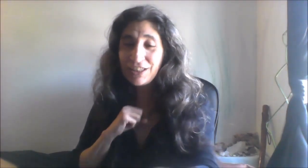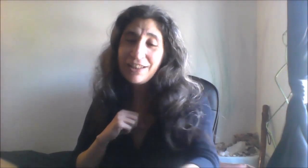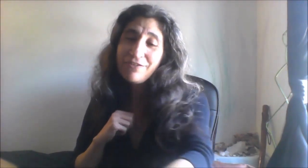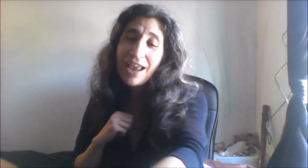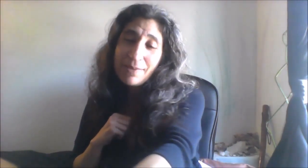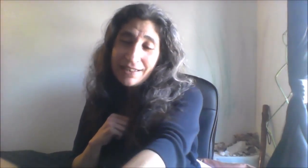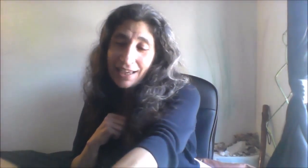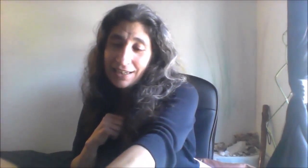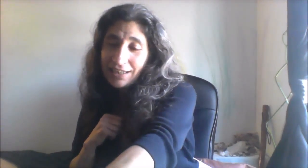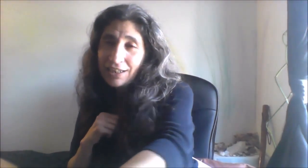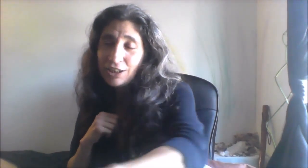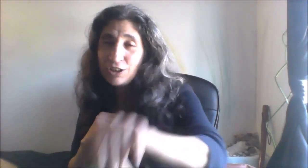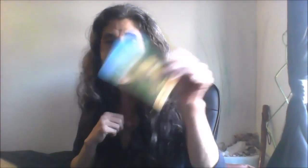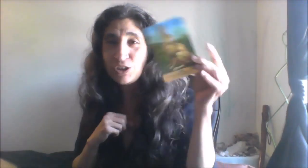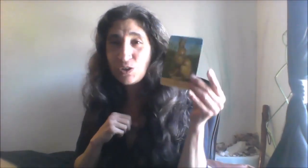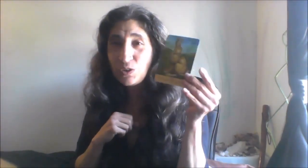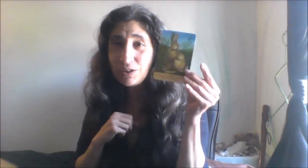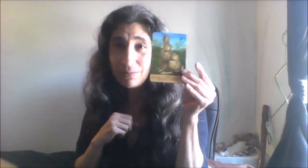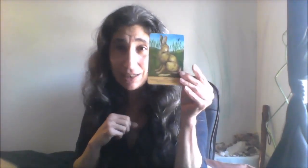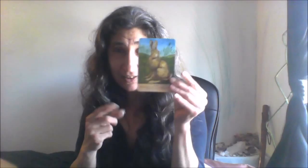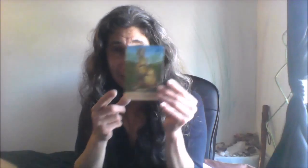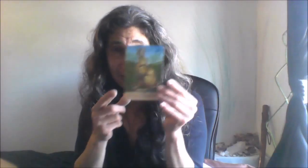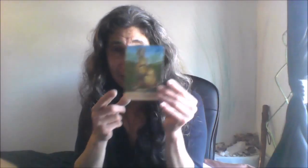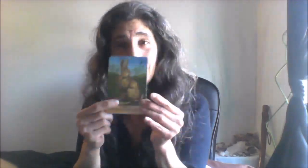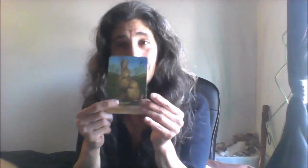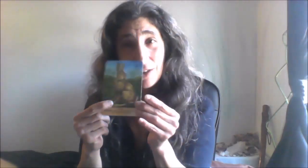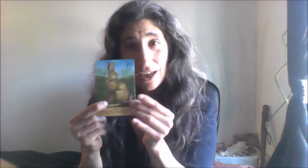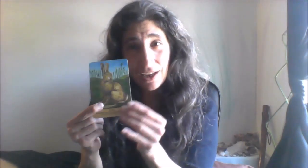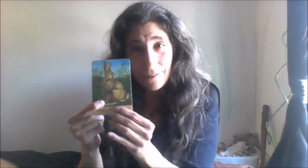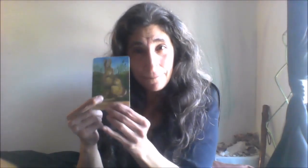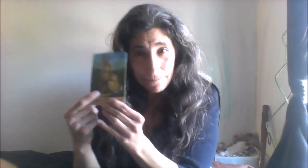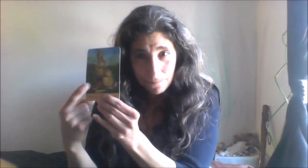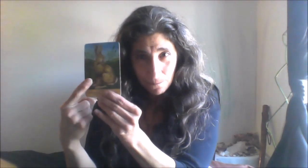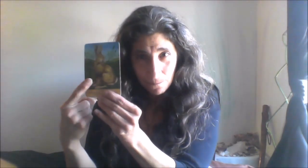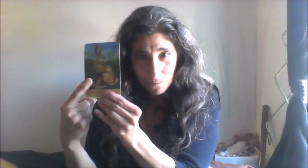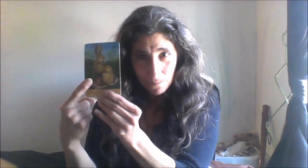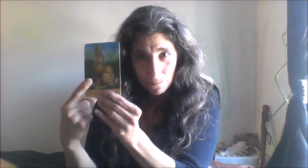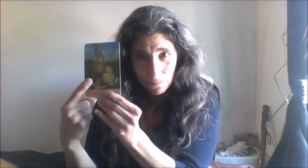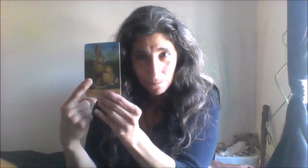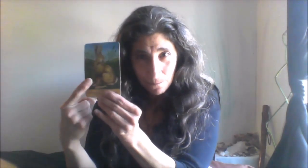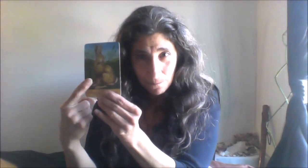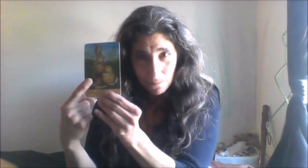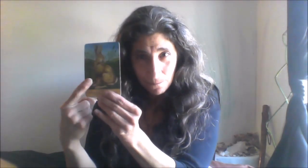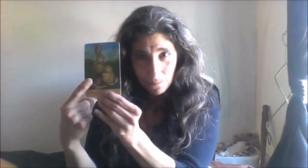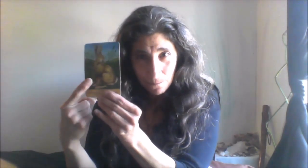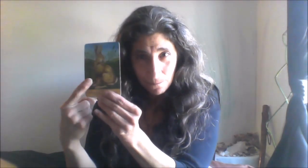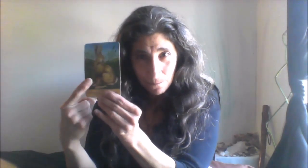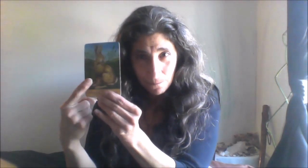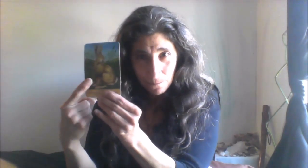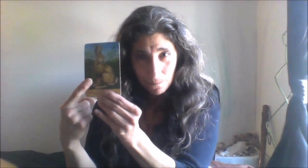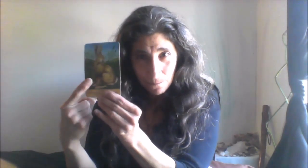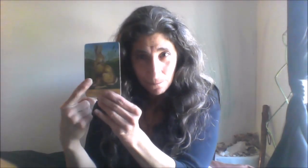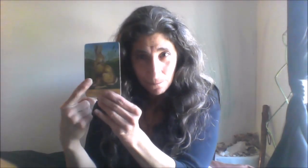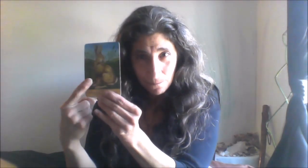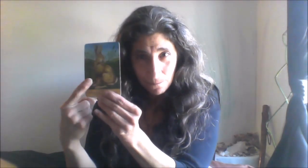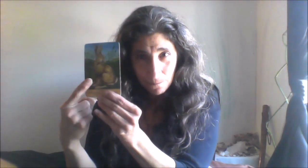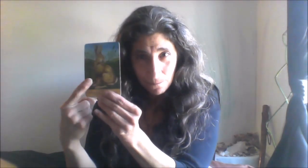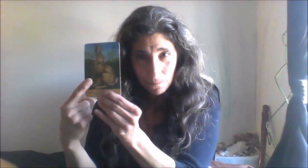orangutan orangutan knows that this fruit is hanging tree over there he's enormous okay okay